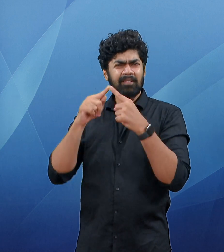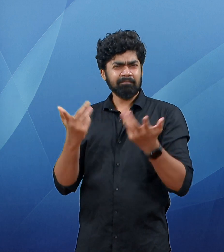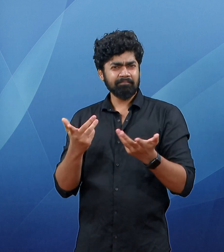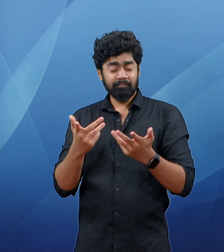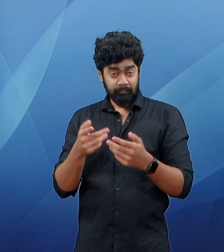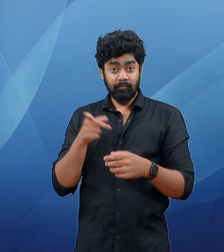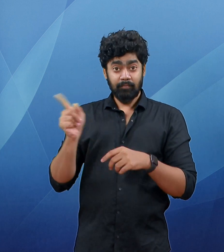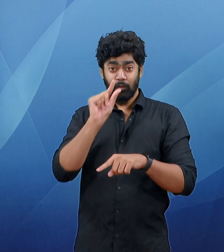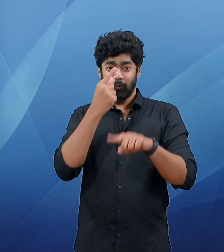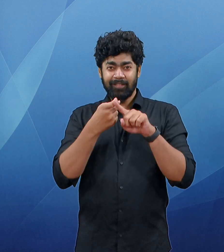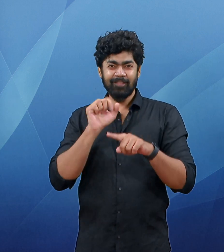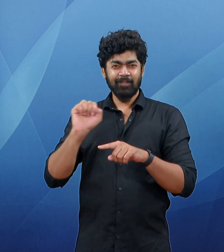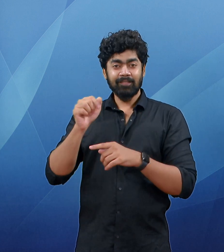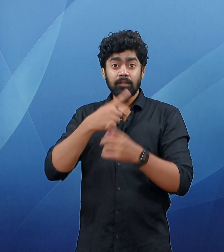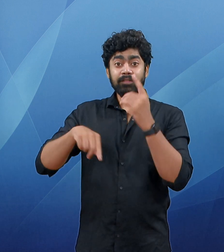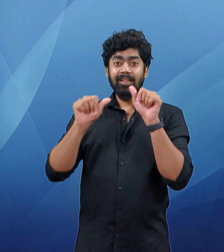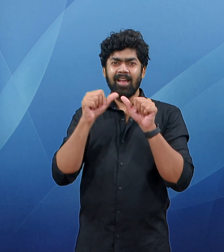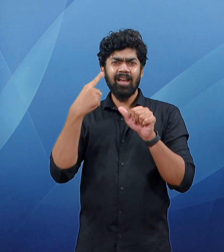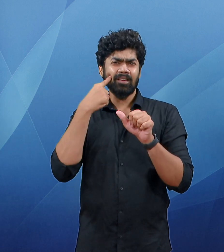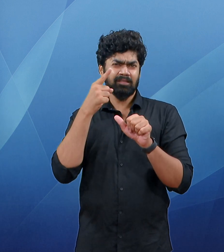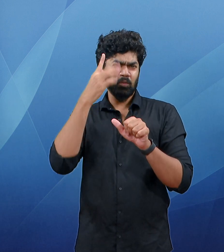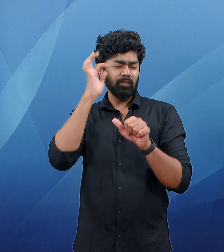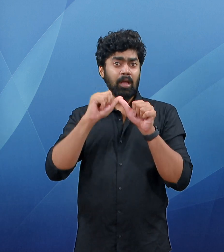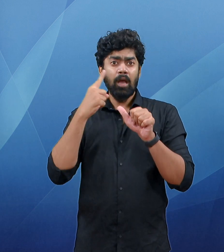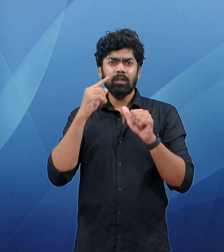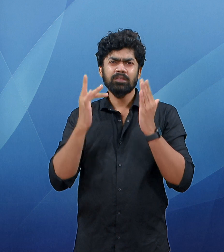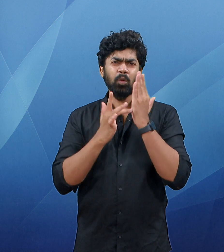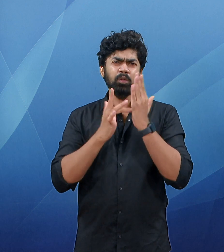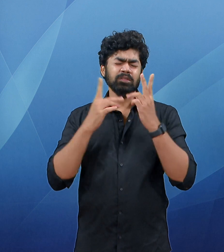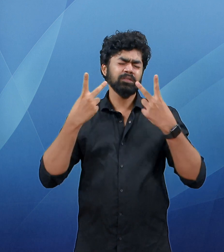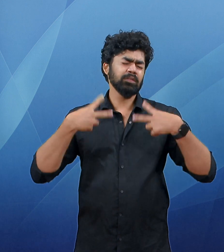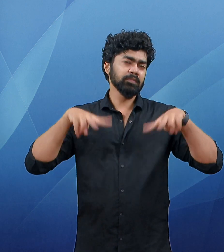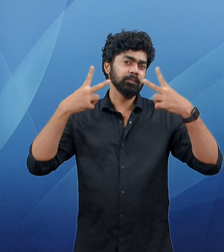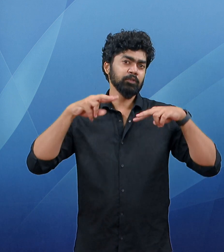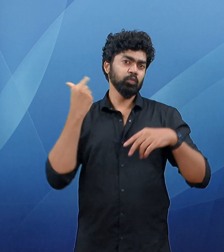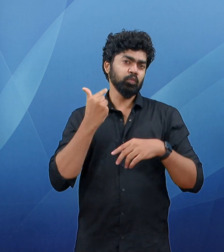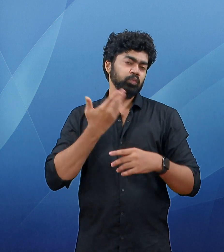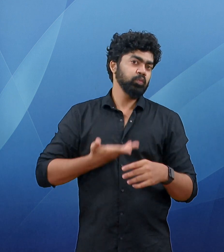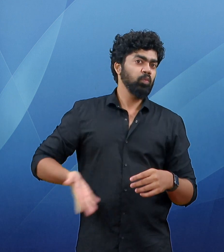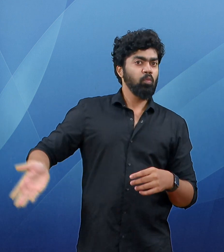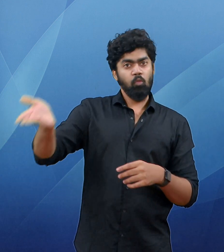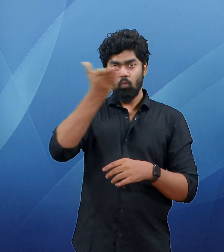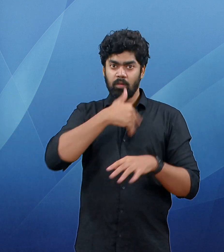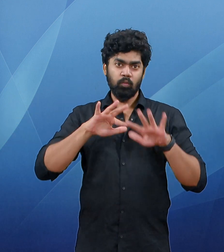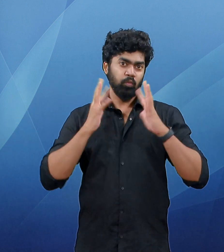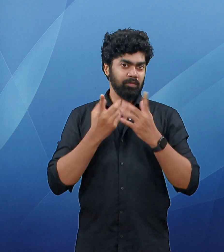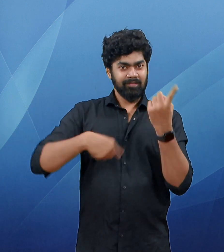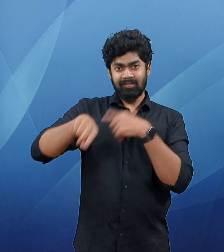ai safety summit as countries race to keep up with rapidly evolving ai technology the companies developing